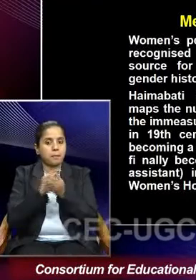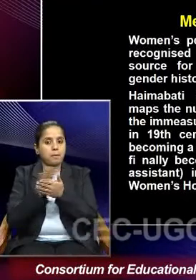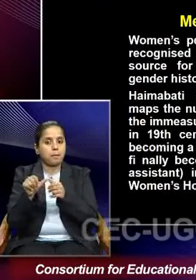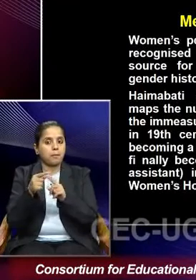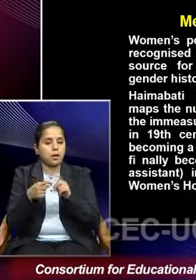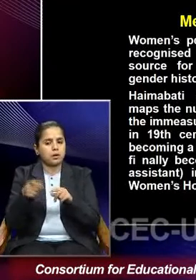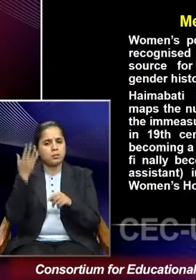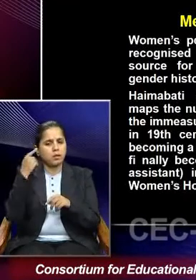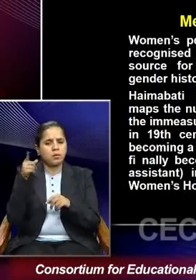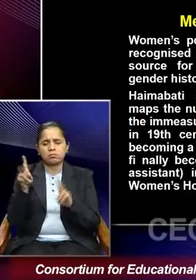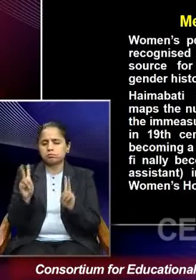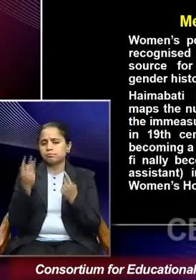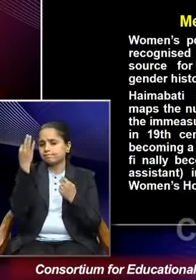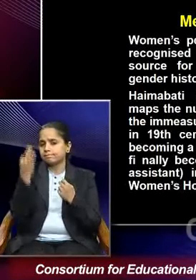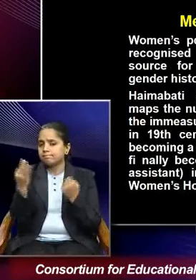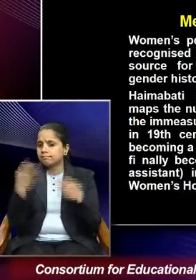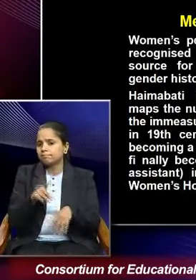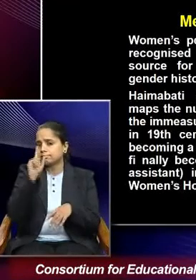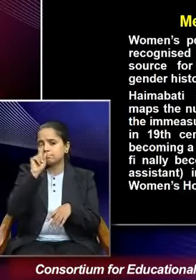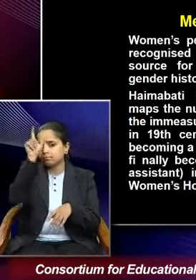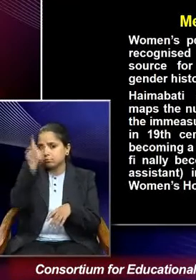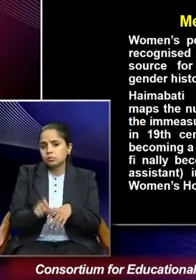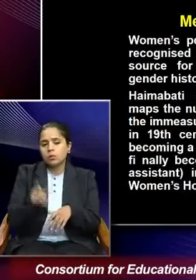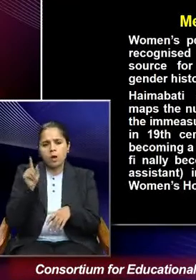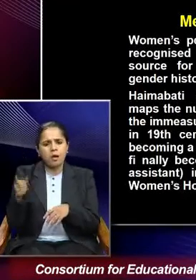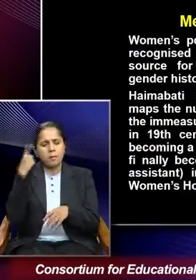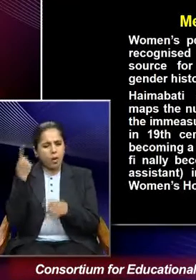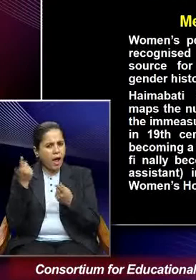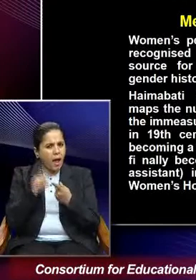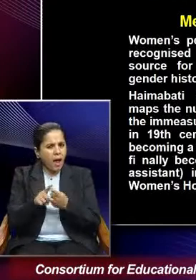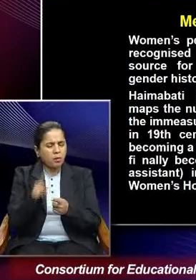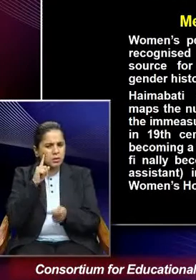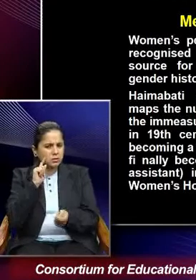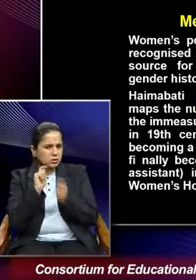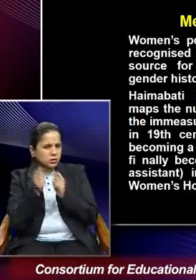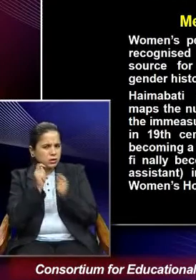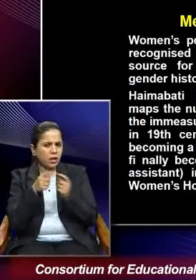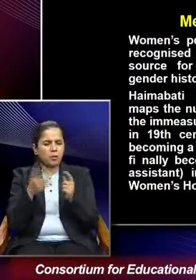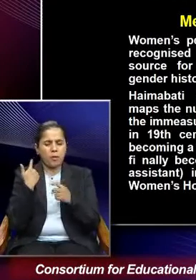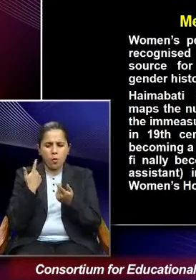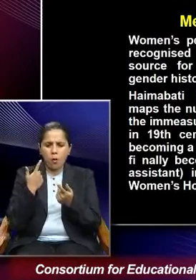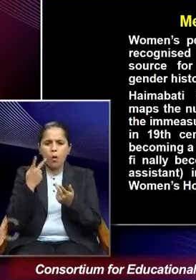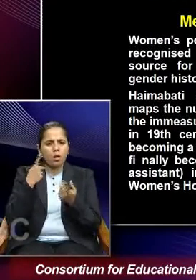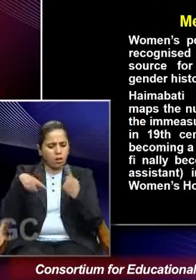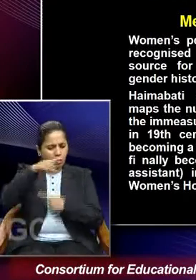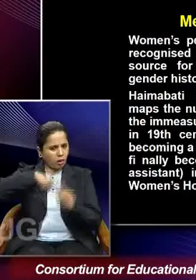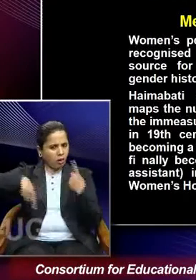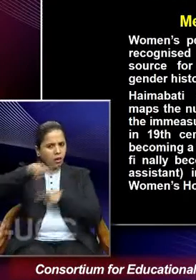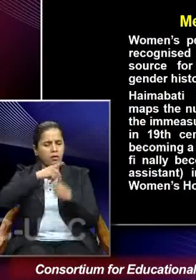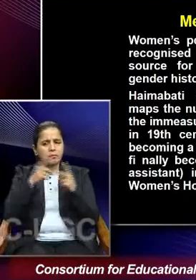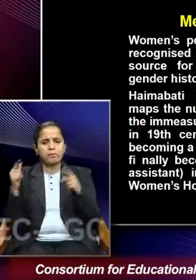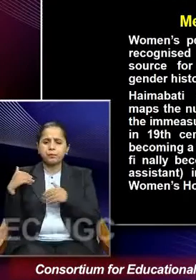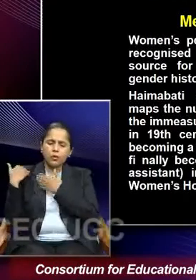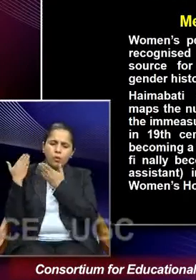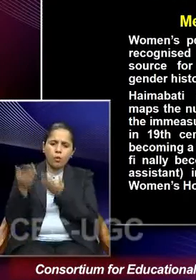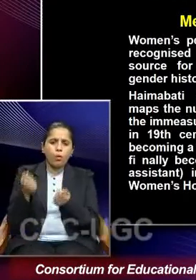deals with the nuances, the twists and turns of a long journey